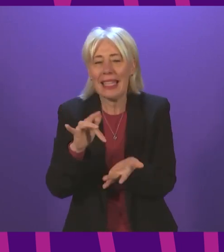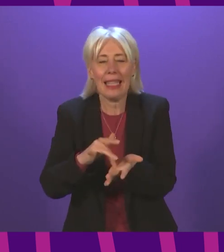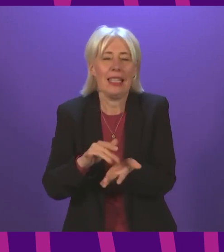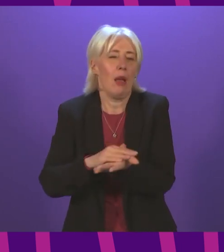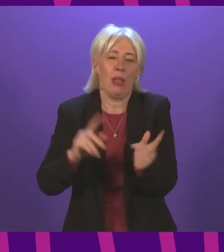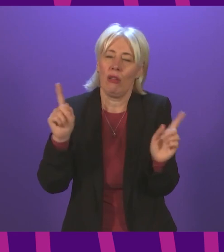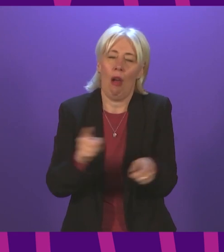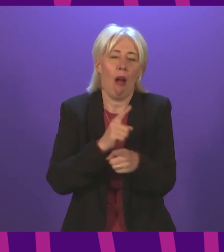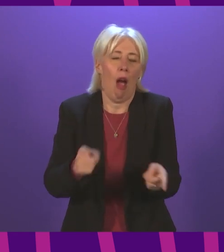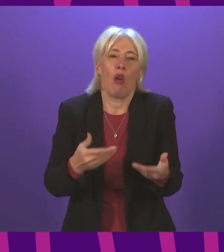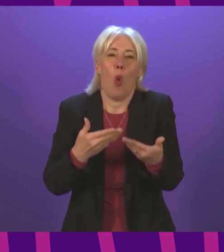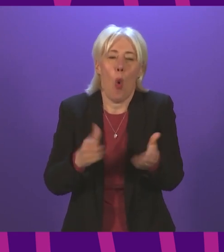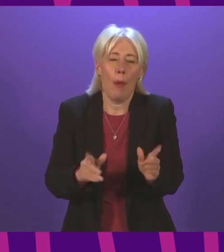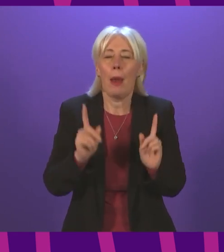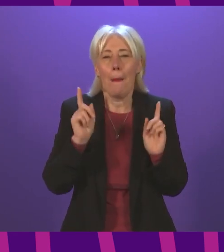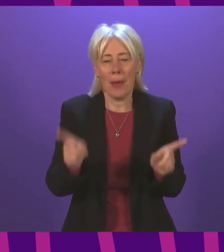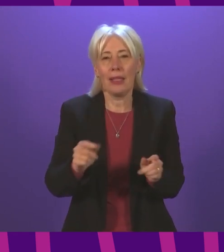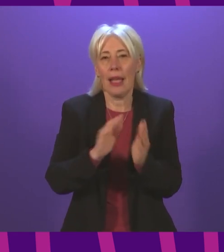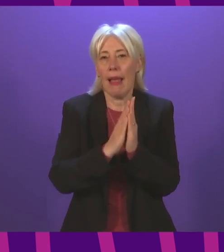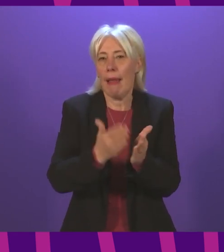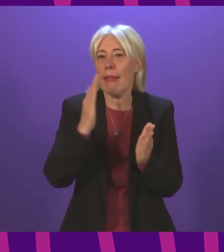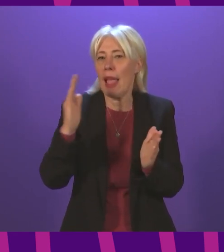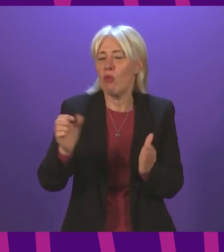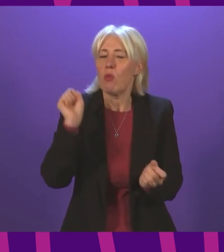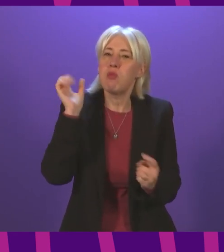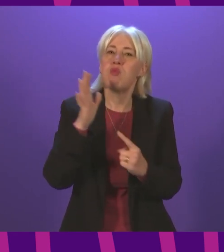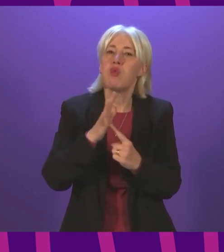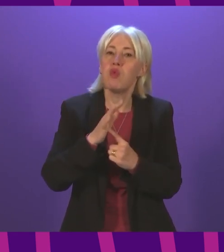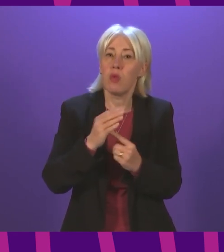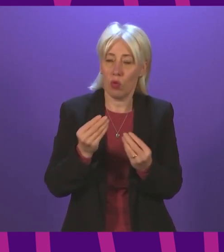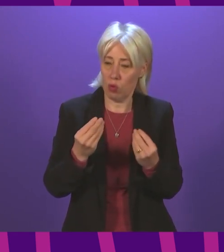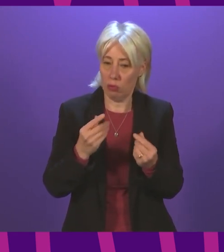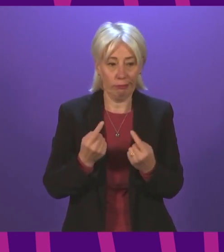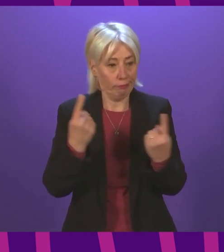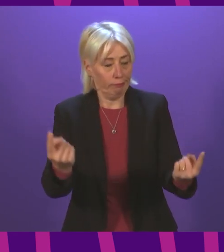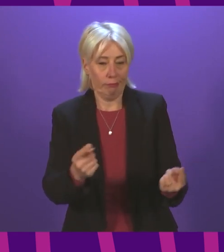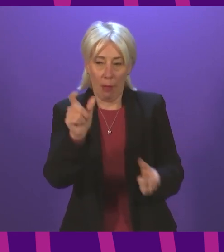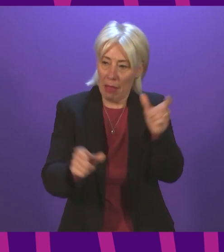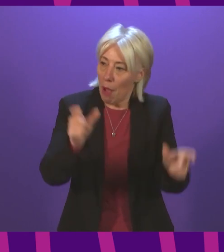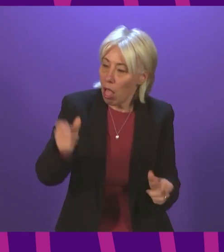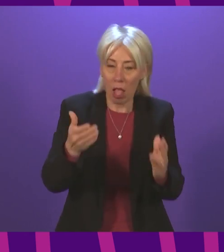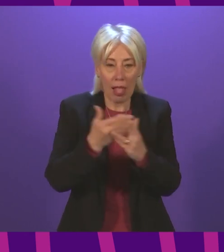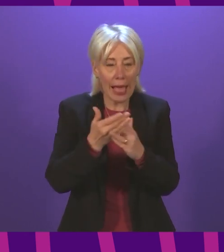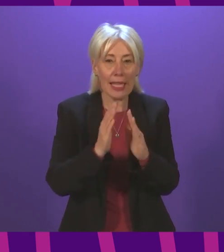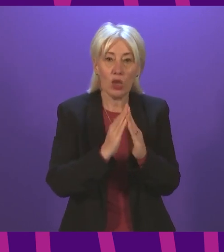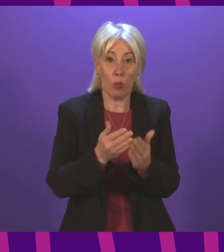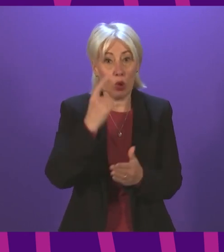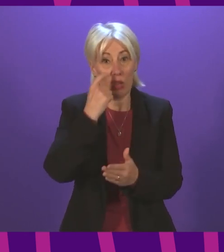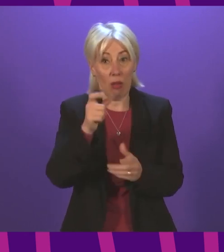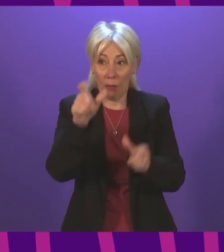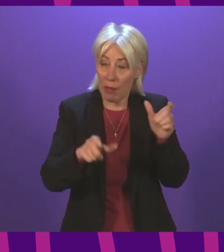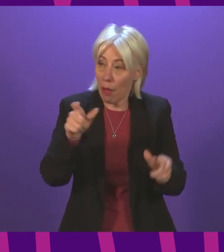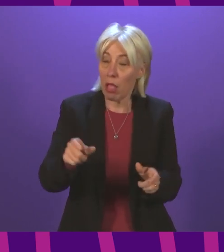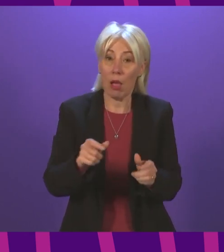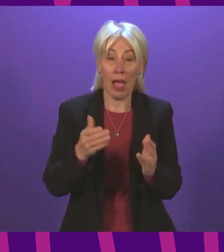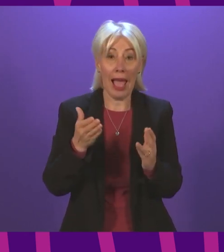cannot happen. Because libraries are important to give people, young people in particular, access to books. It was access to a